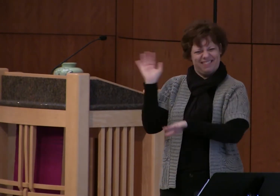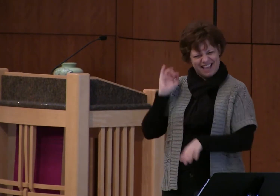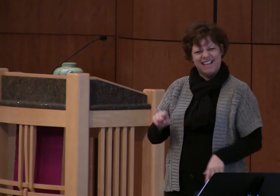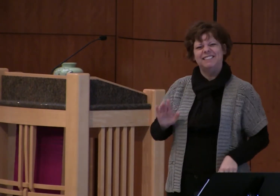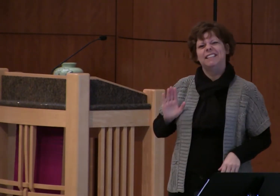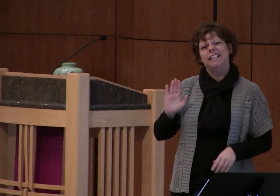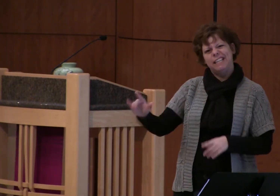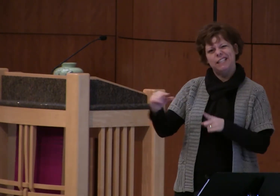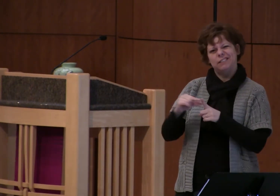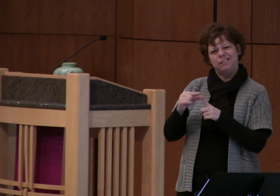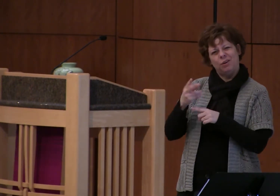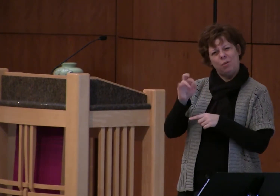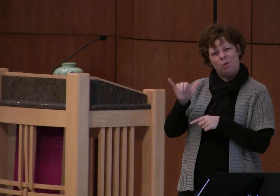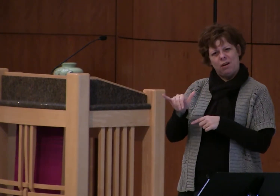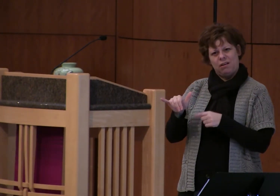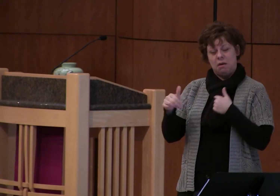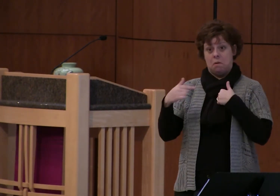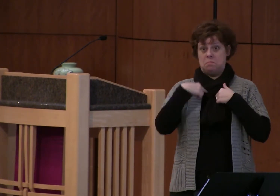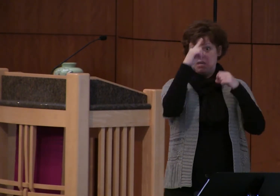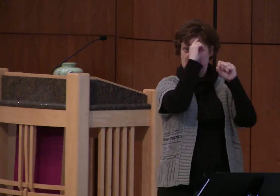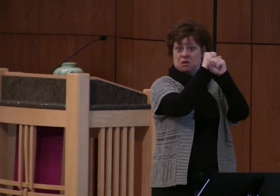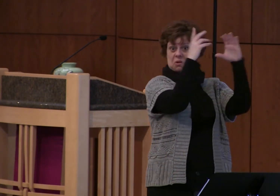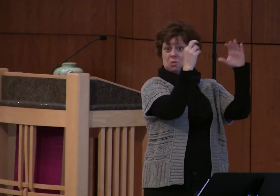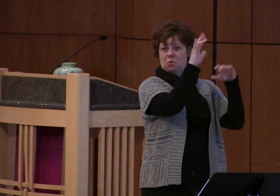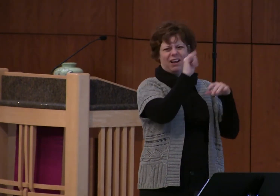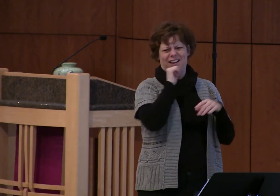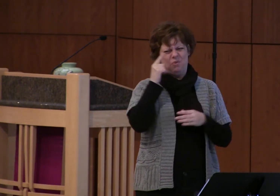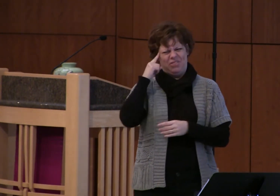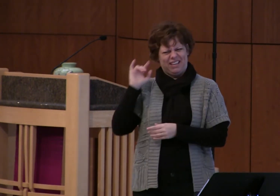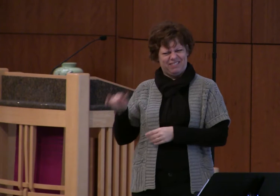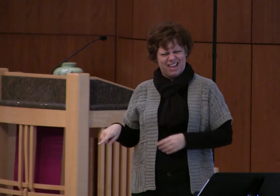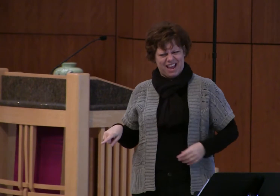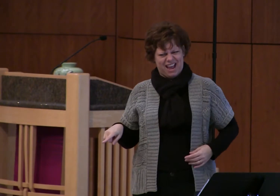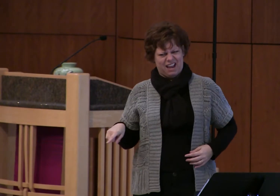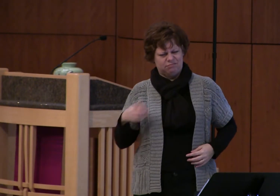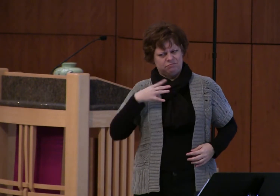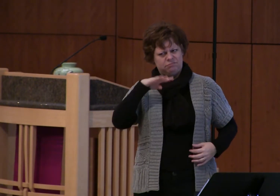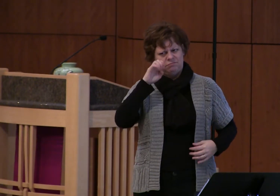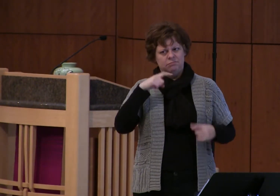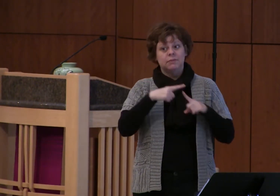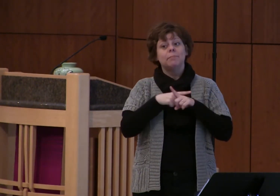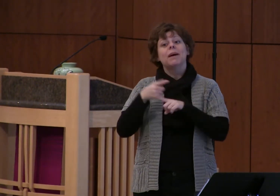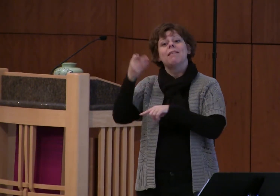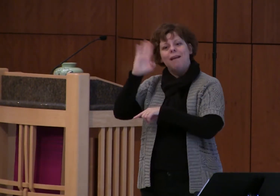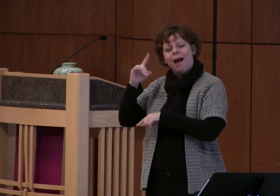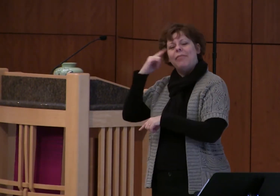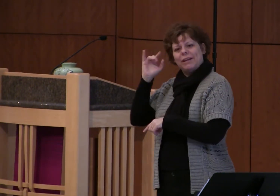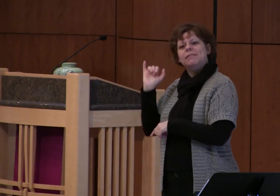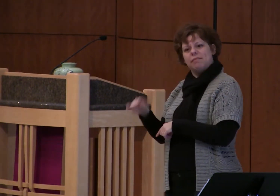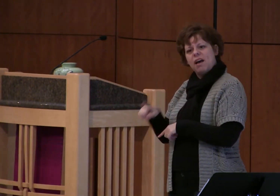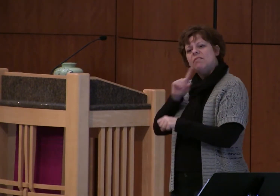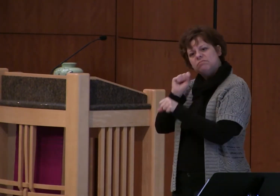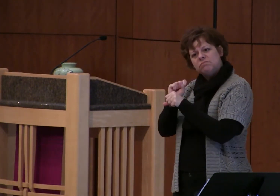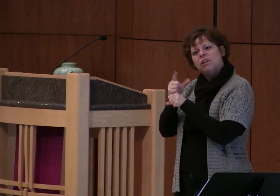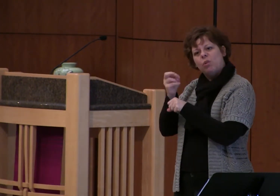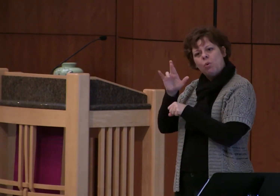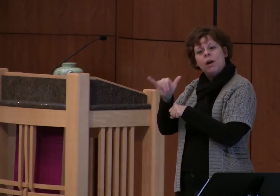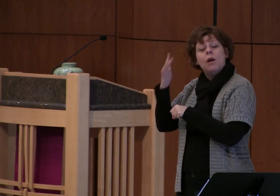that's not my idea of glory but it is for God and that's because you have to remember